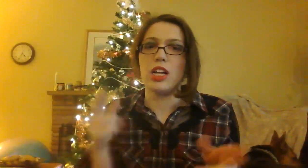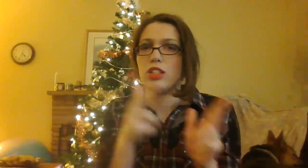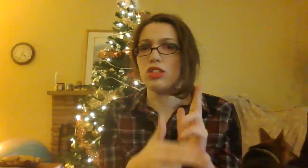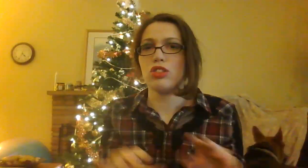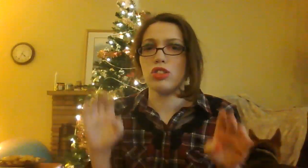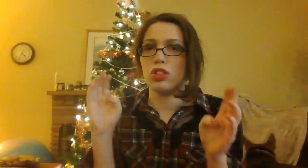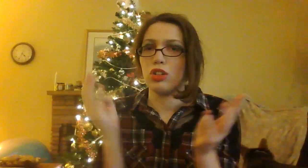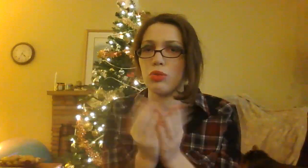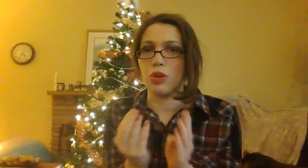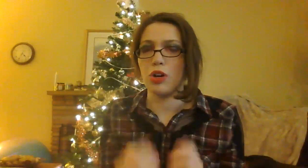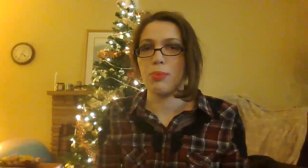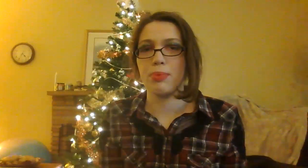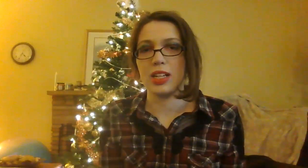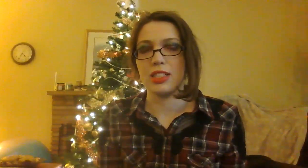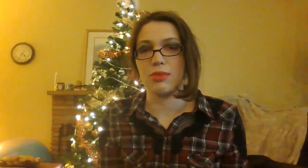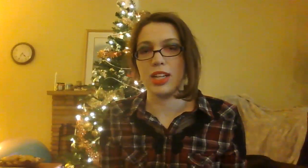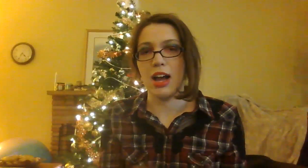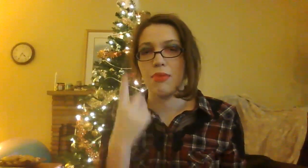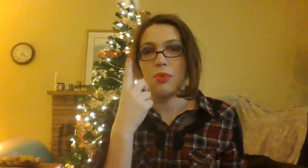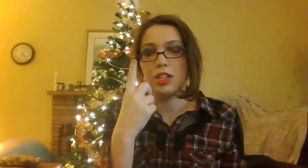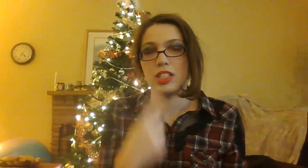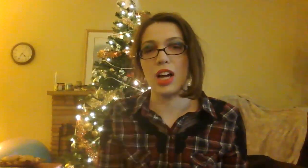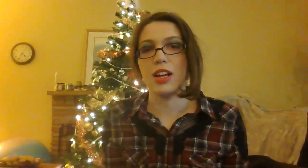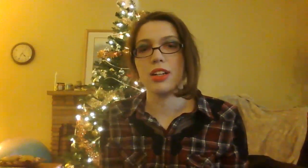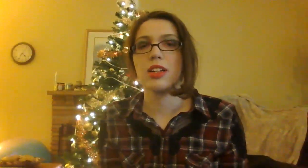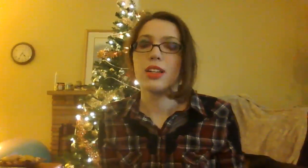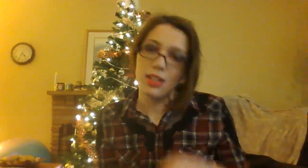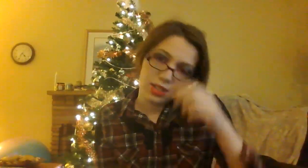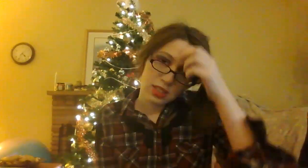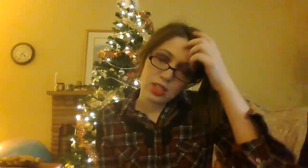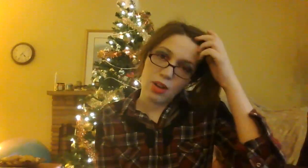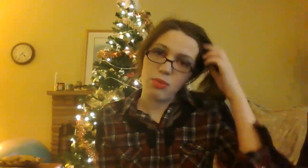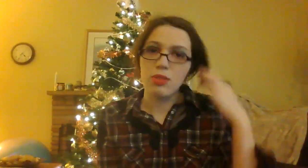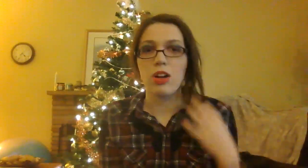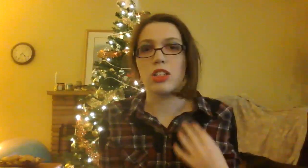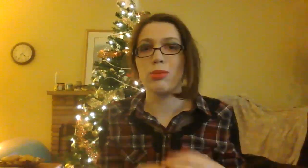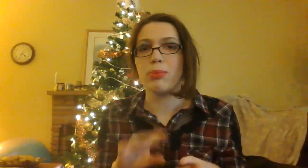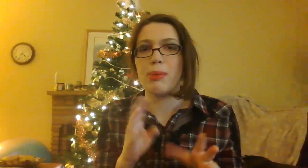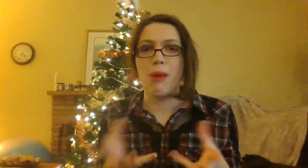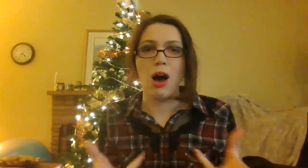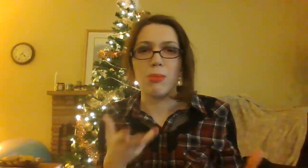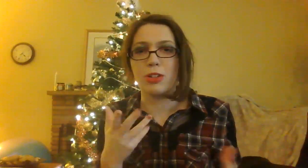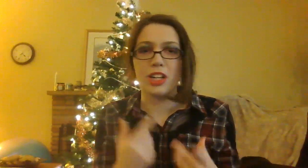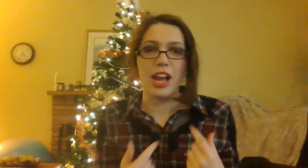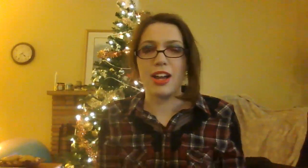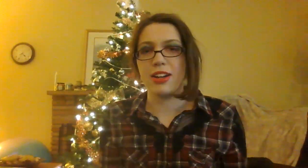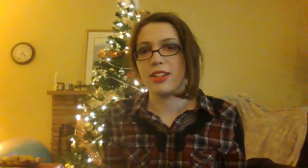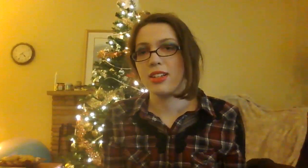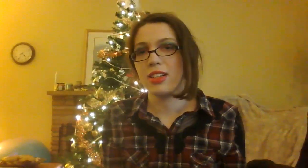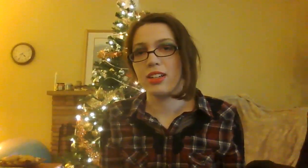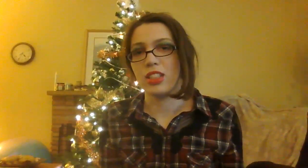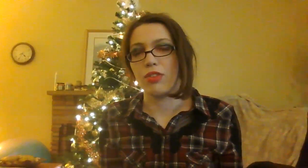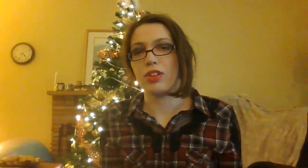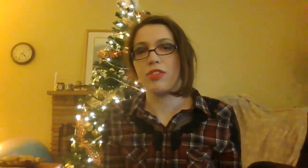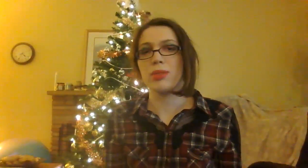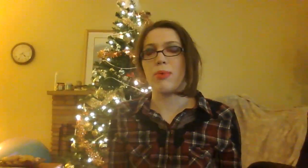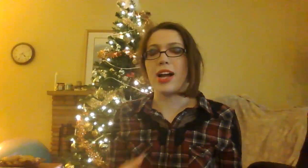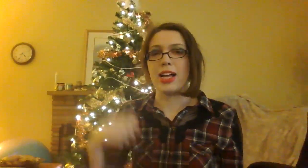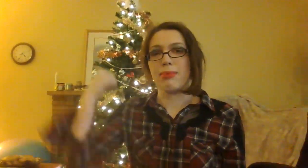Guns group It doesn't really have one sign So It also would be mob or gang So if you were confused about why I kept